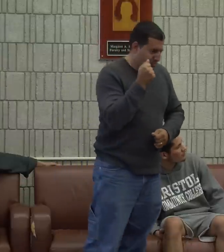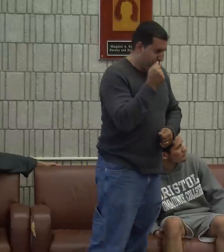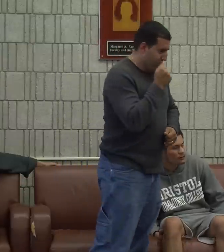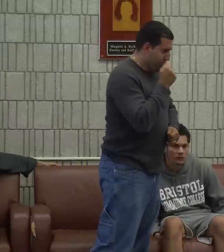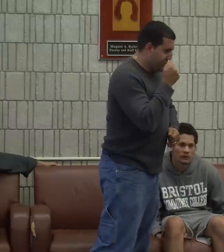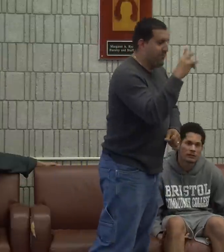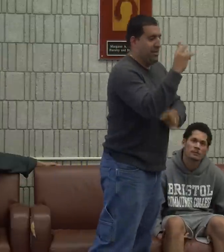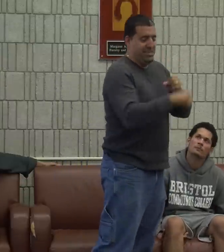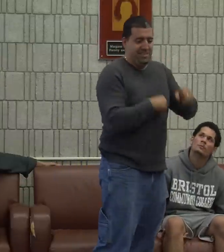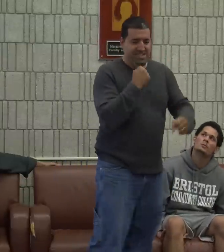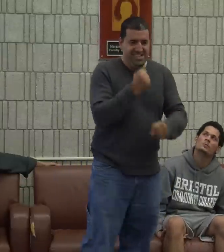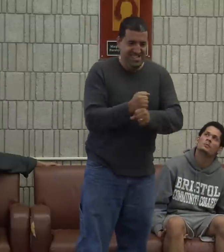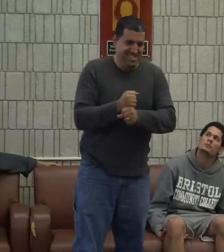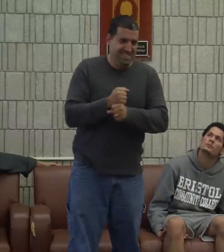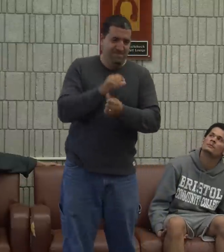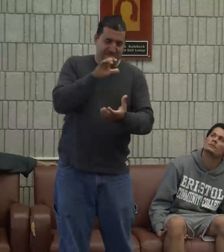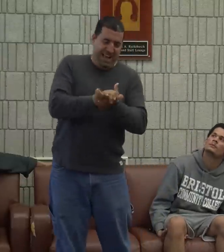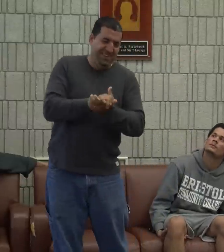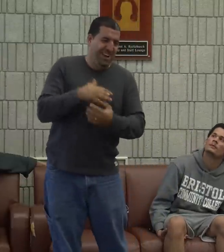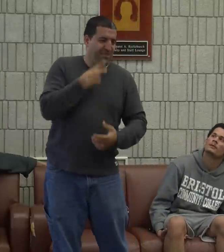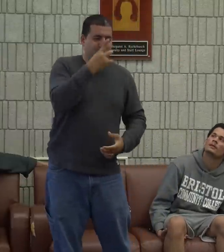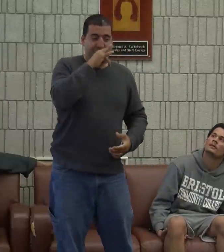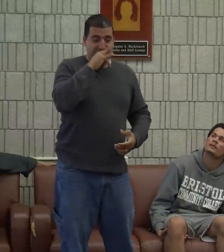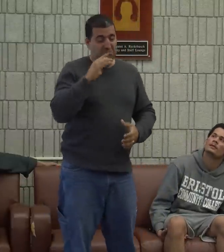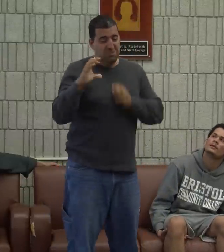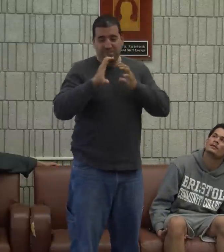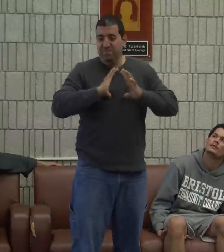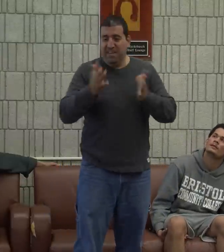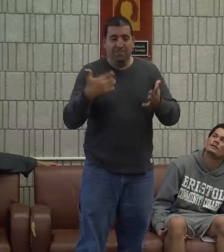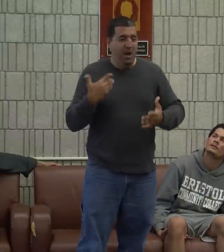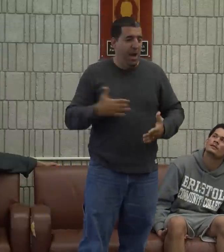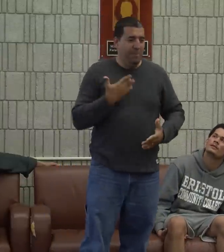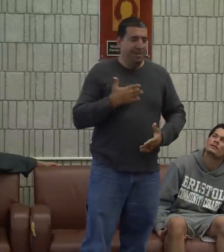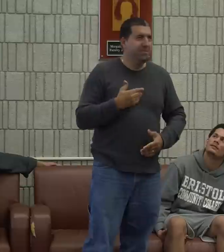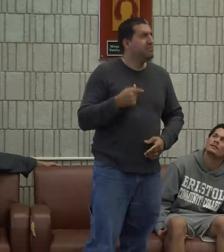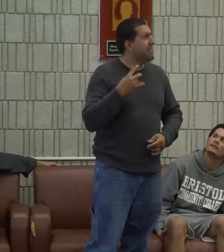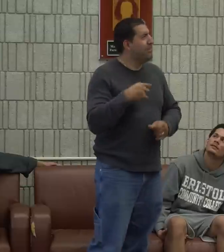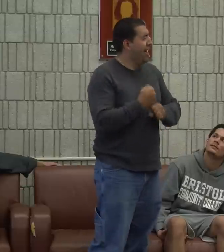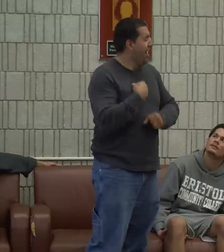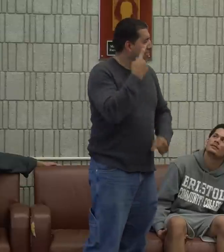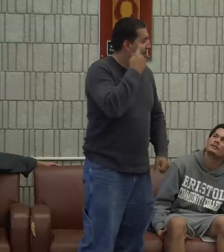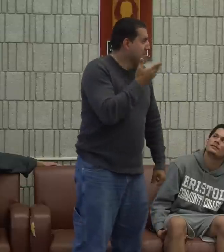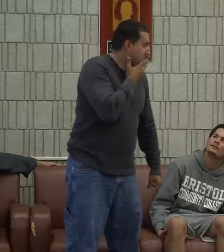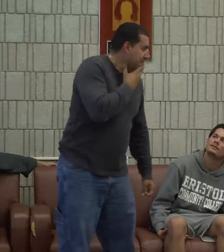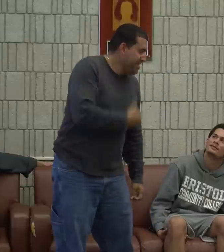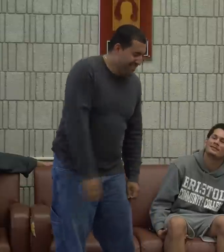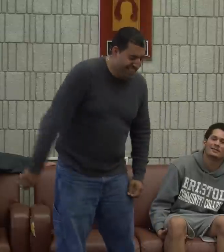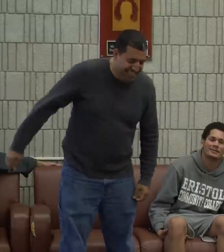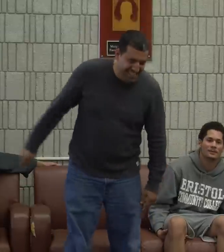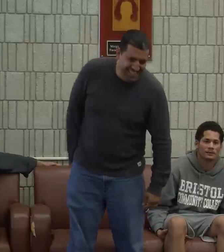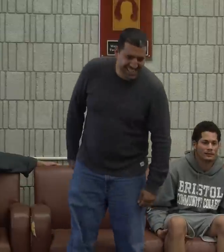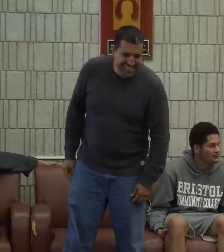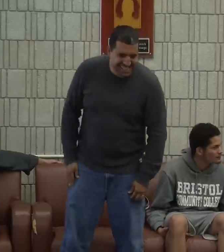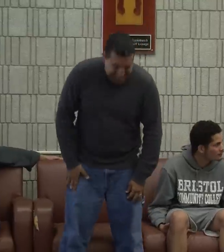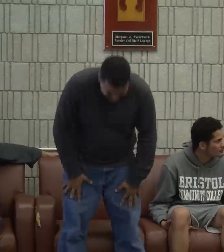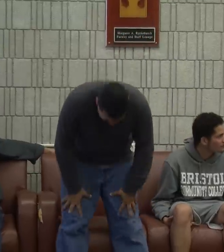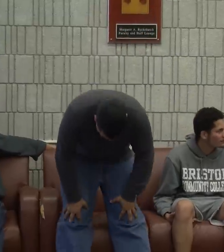And we've been together 17 years. We're married, we have two kids, we communicate fine. 17 years. Whoops, I almost forgot about that.